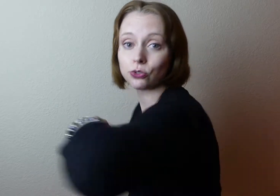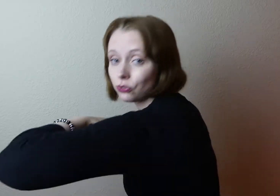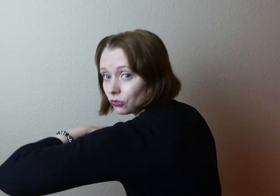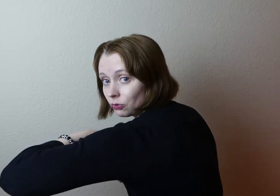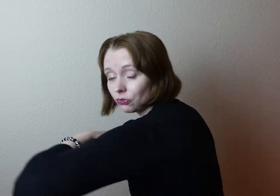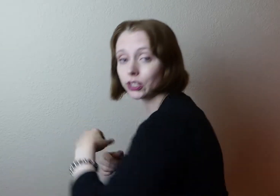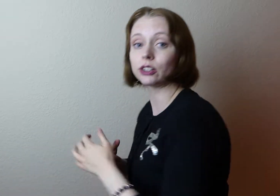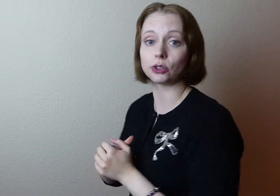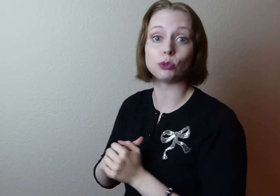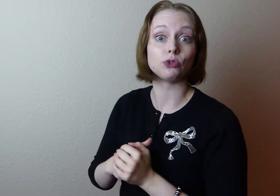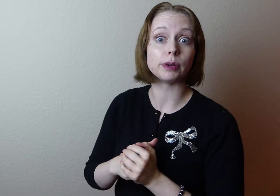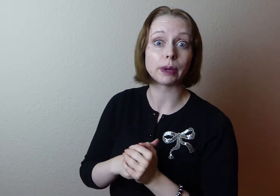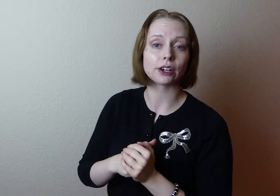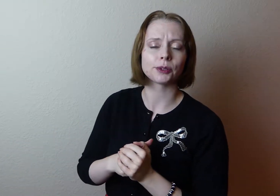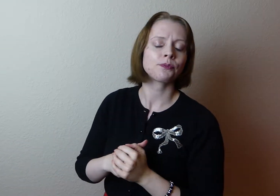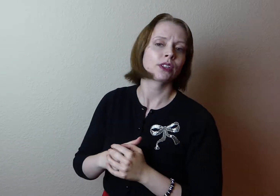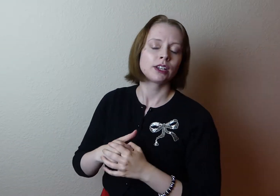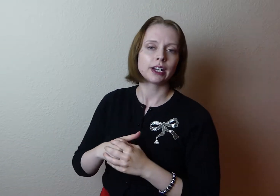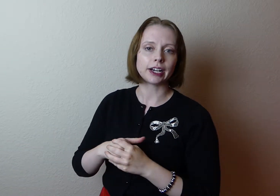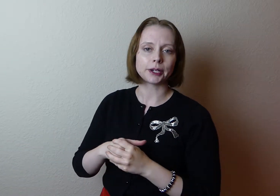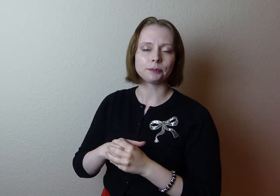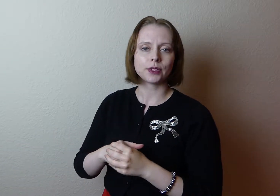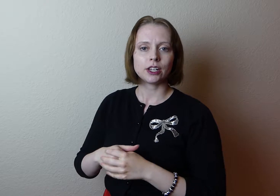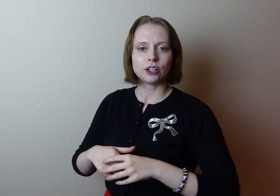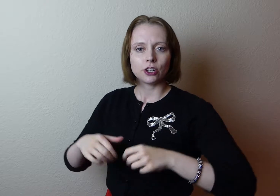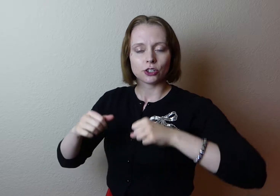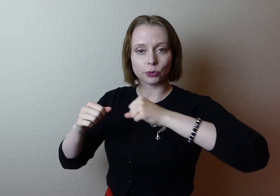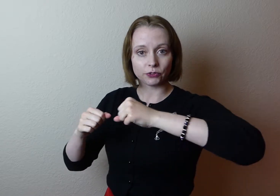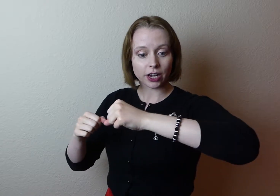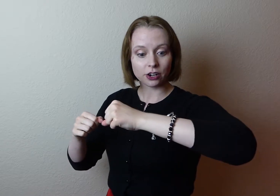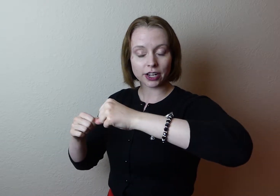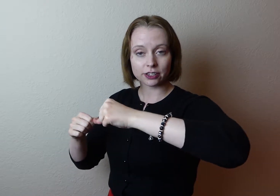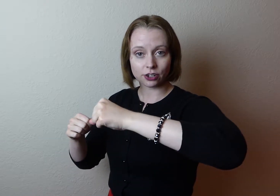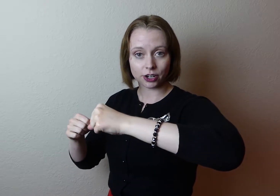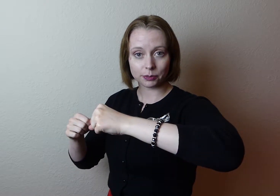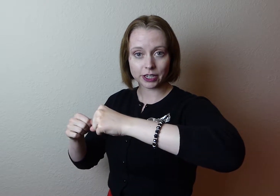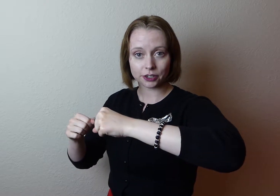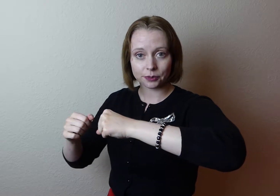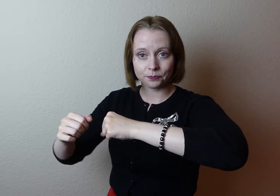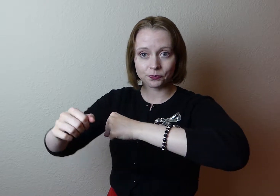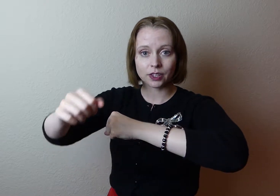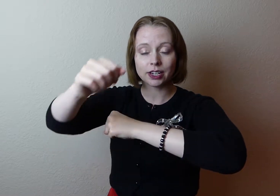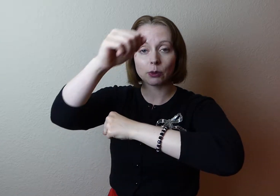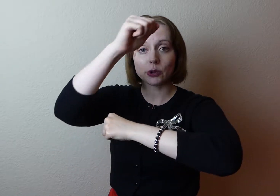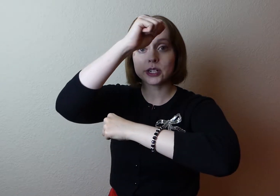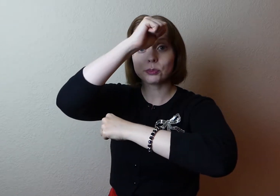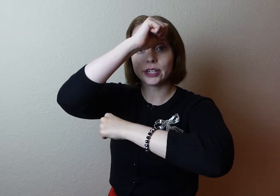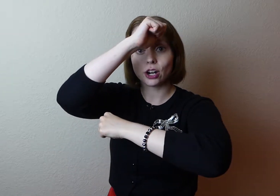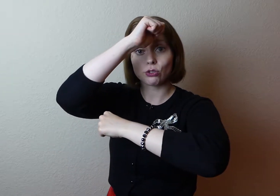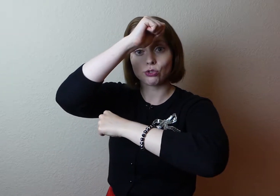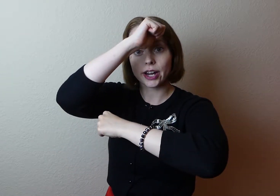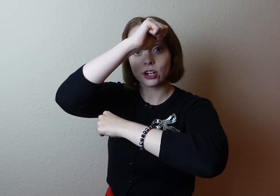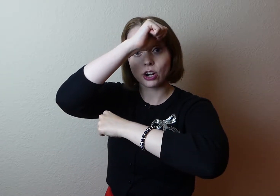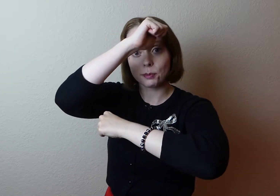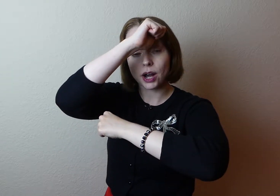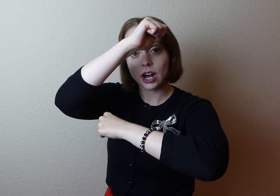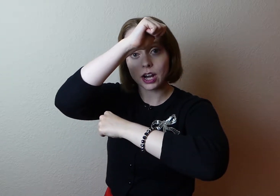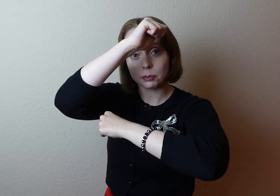feel the movement better. So we've got our nice arm here. Now we're going to bring our right arm up